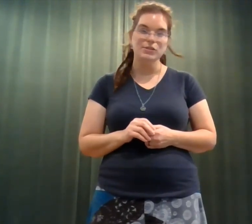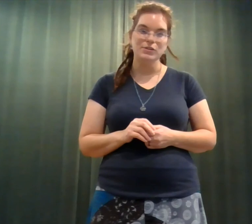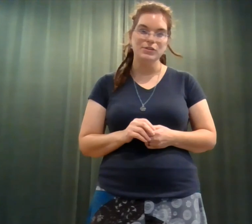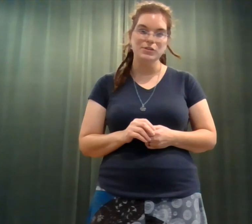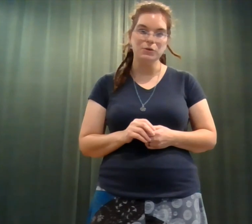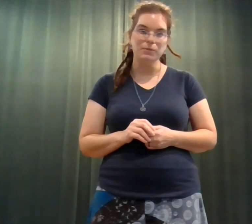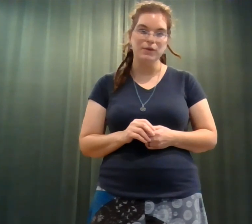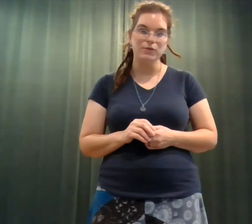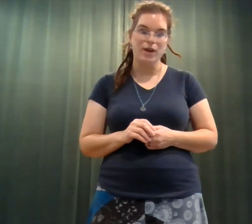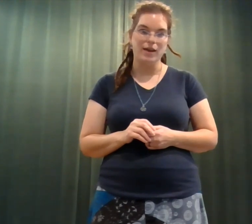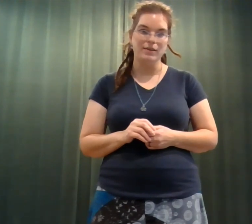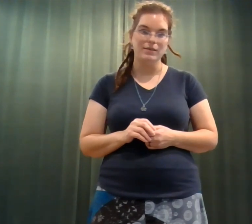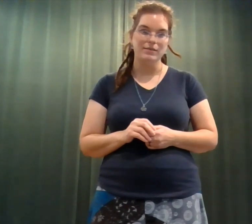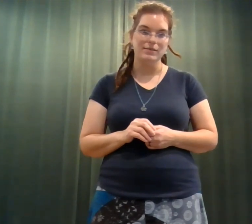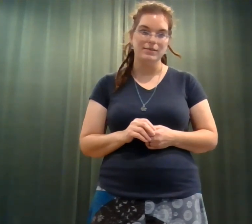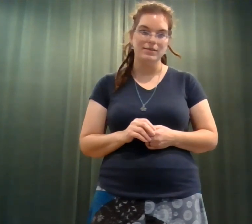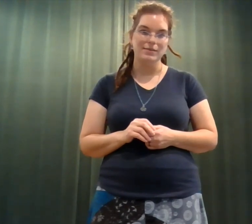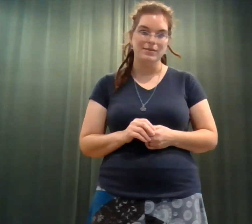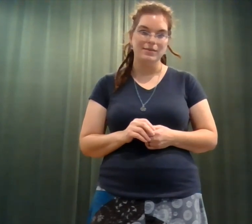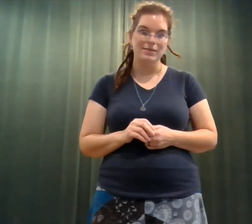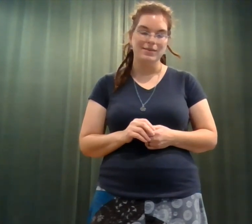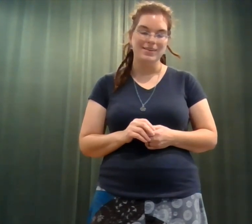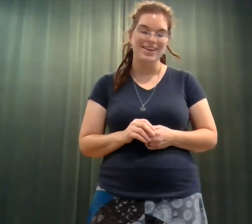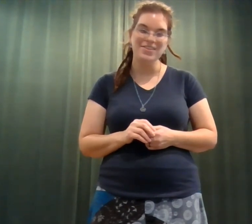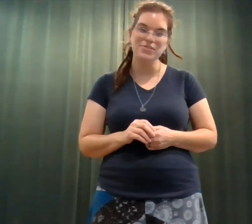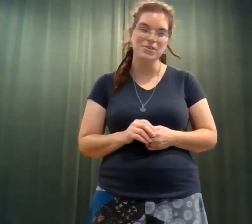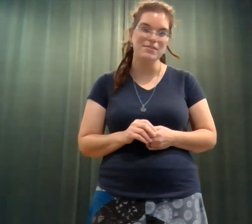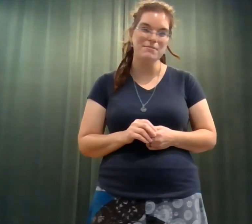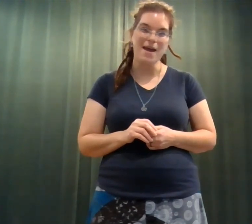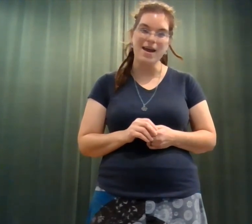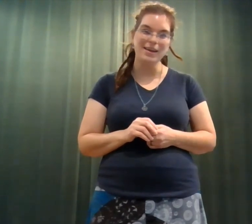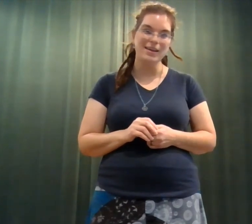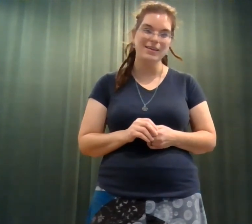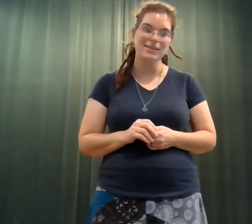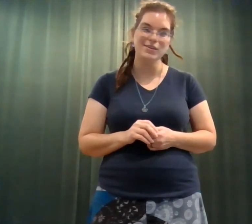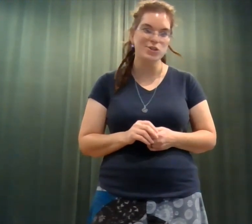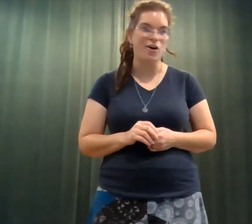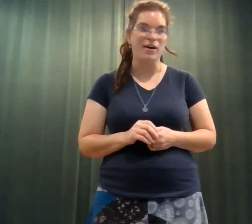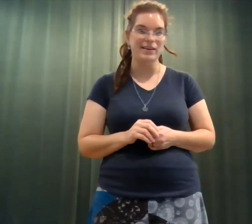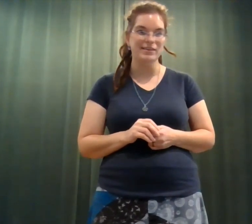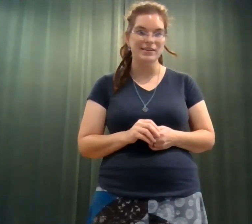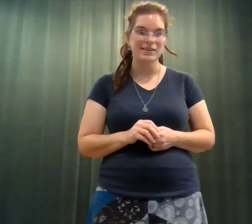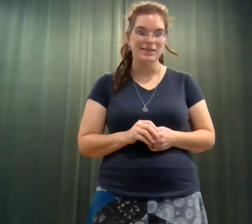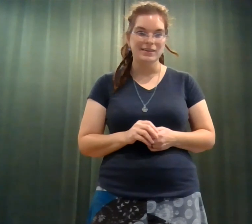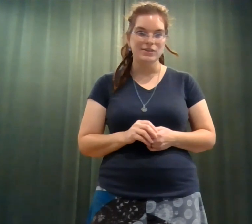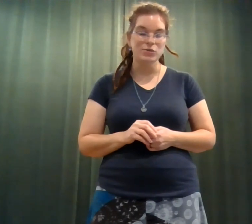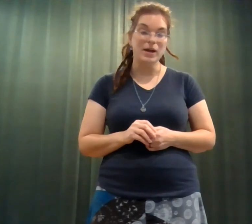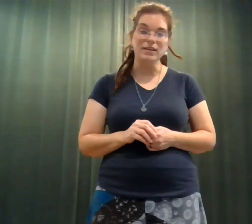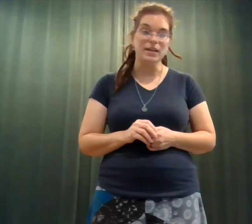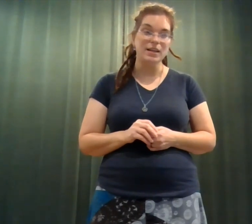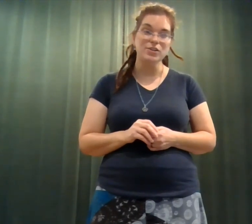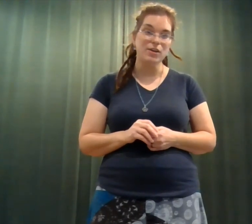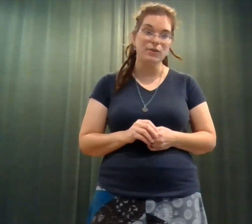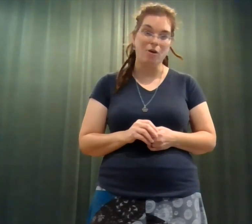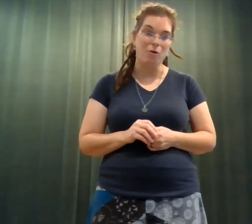Don't be afraid. It's just Maggie and John trying to lead each other home.